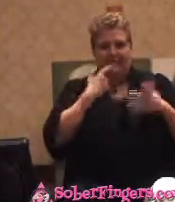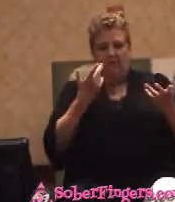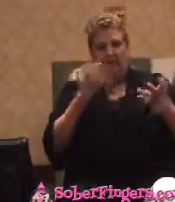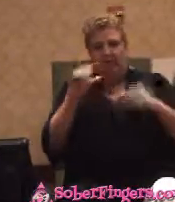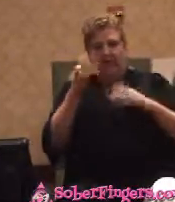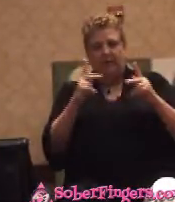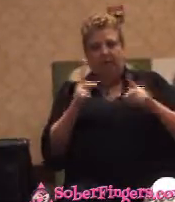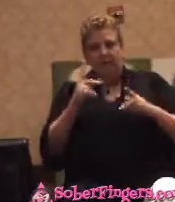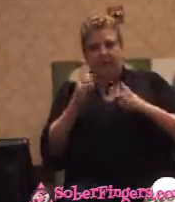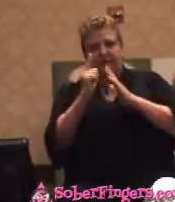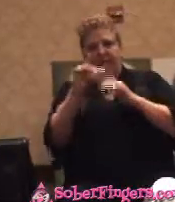And we've already got two.